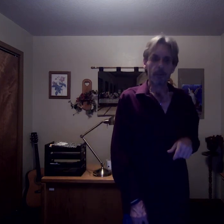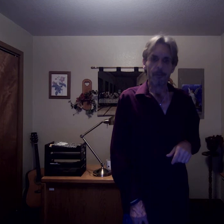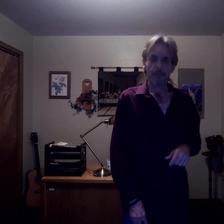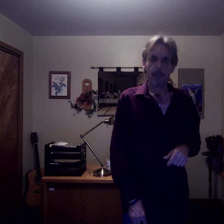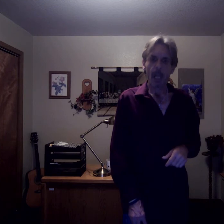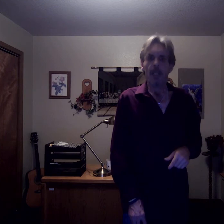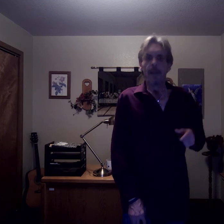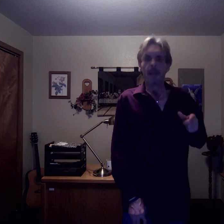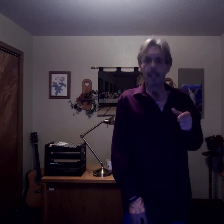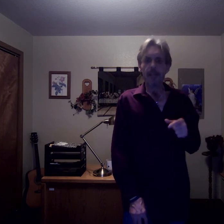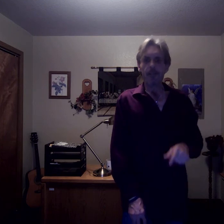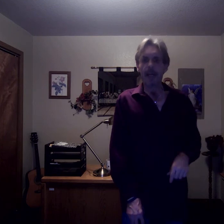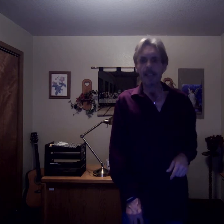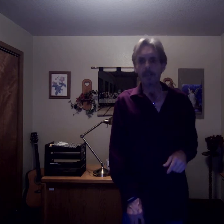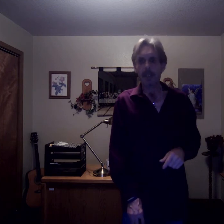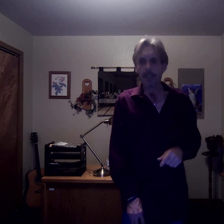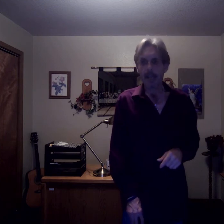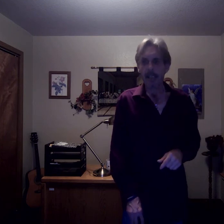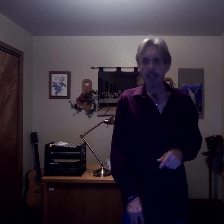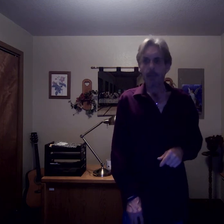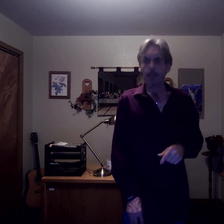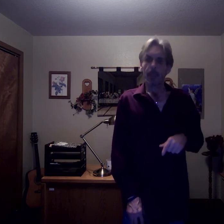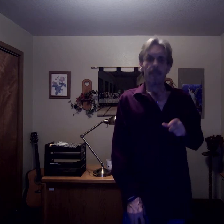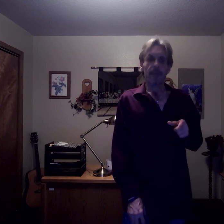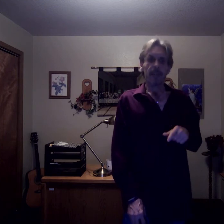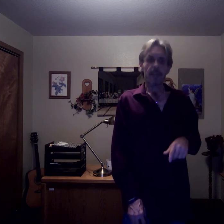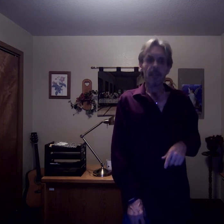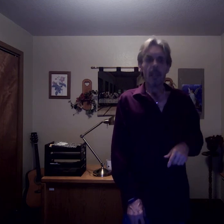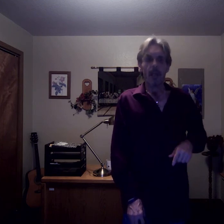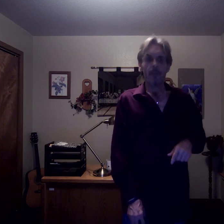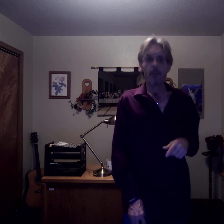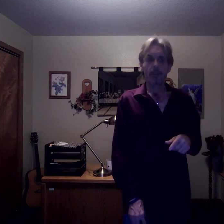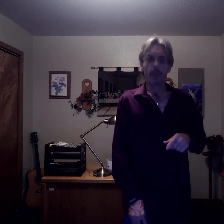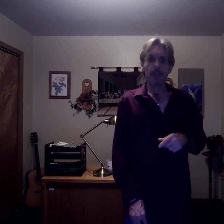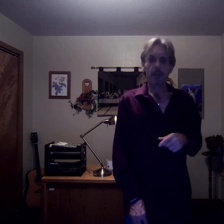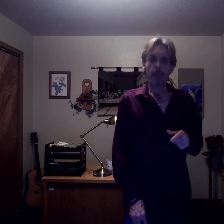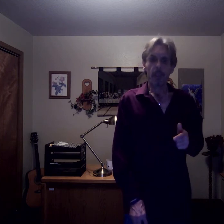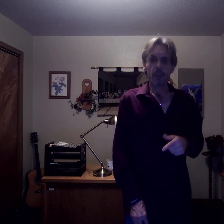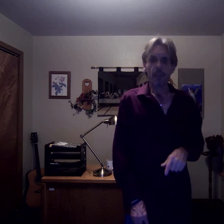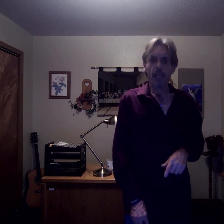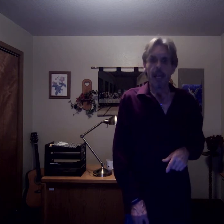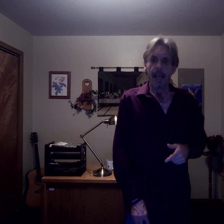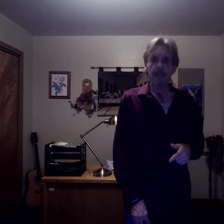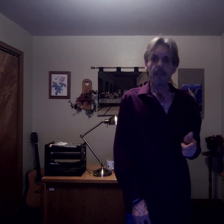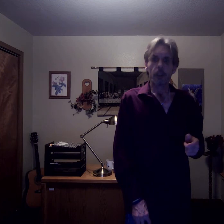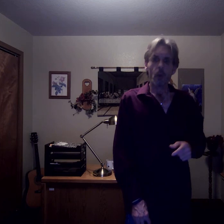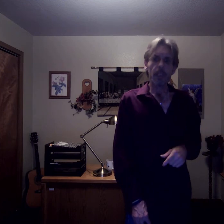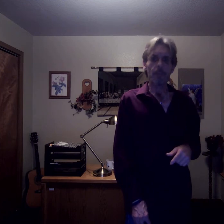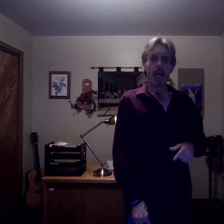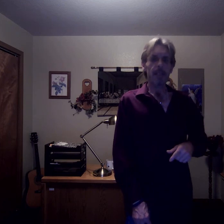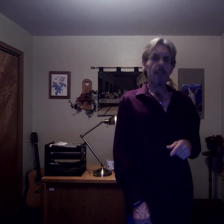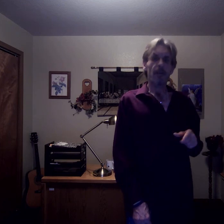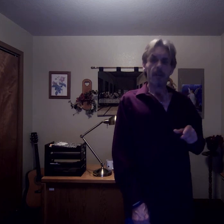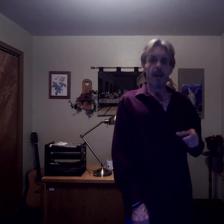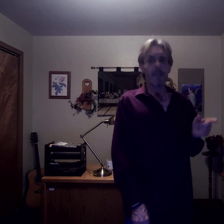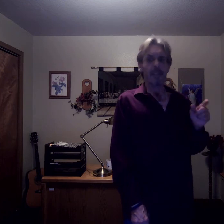The latest findings on academic benefits of music participation add to the growing body of evidence